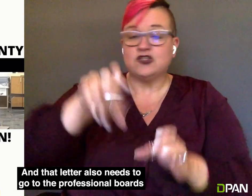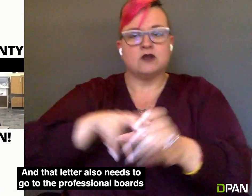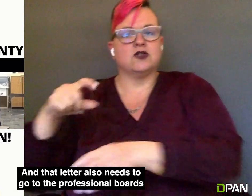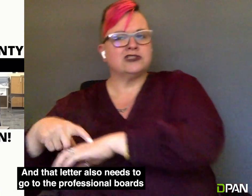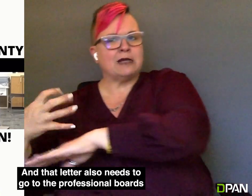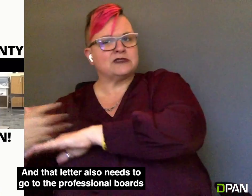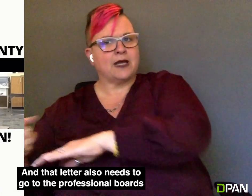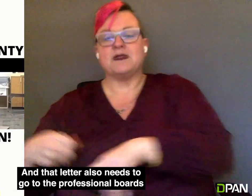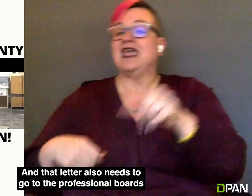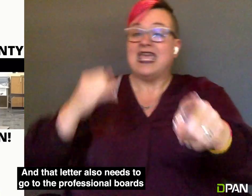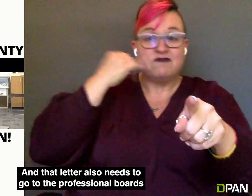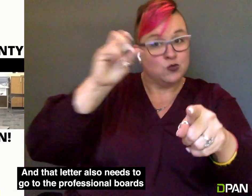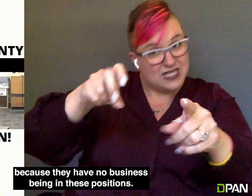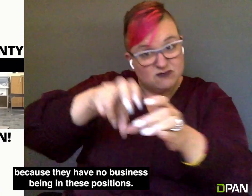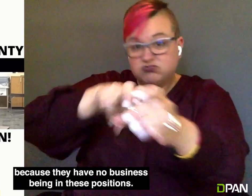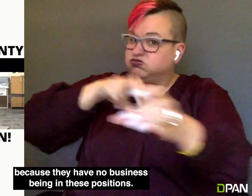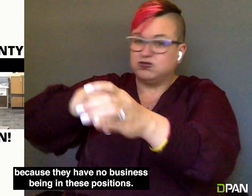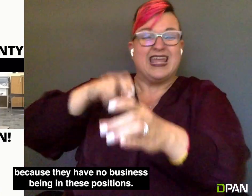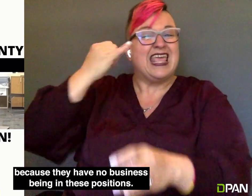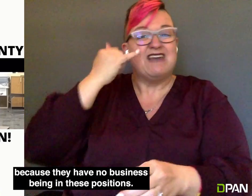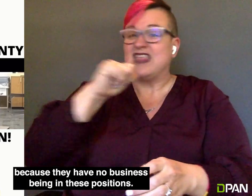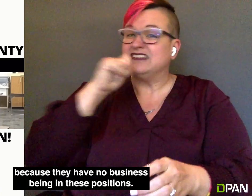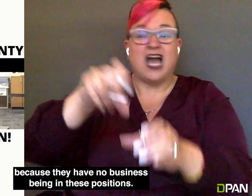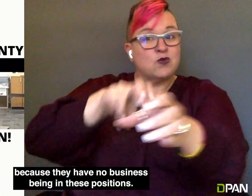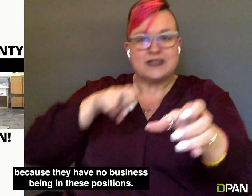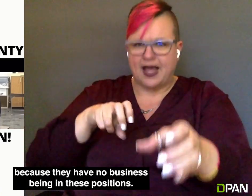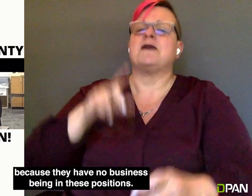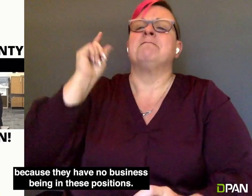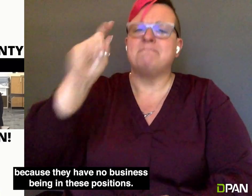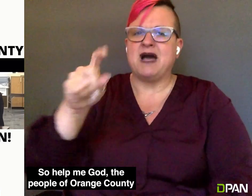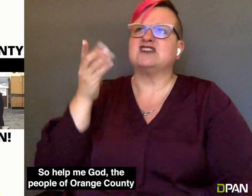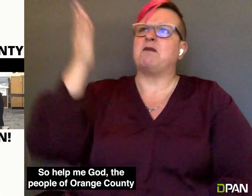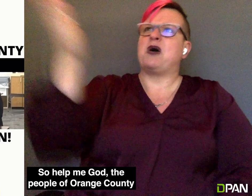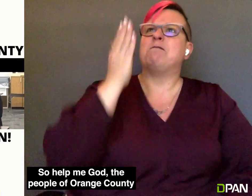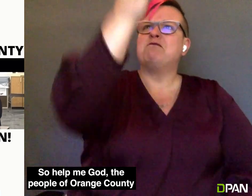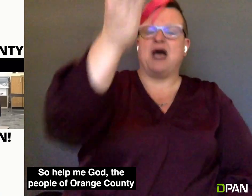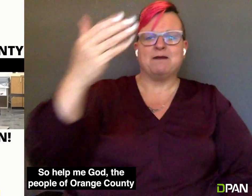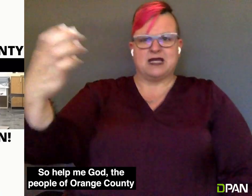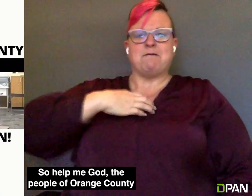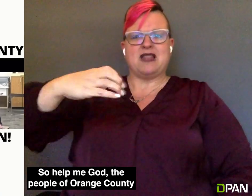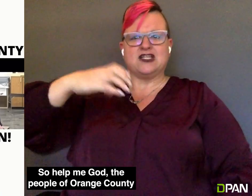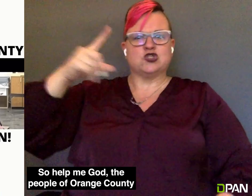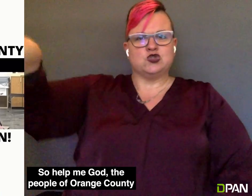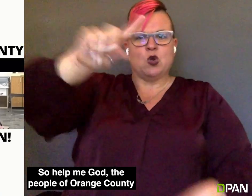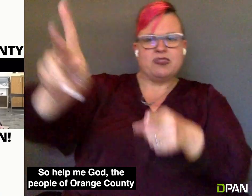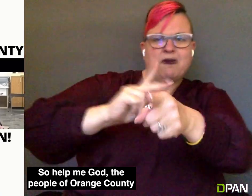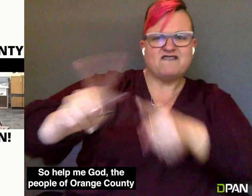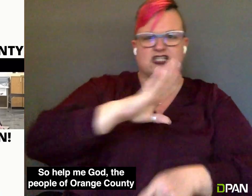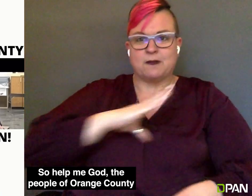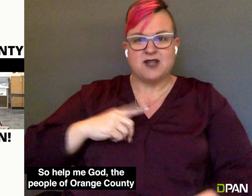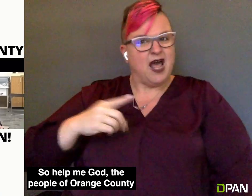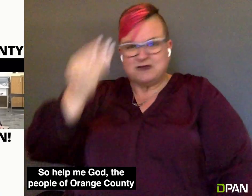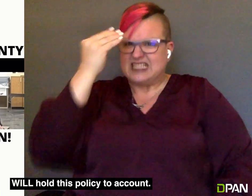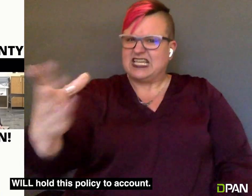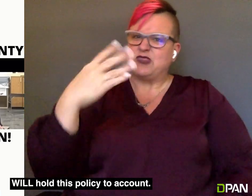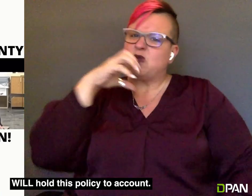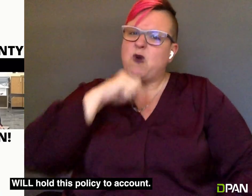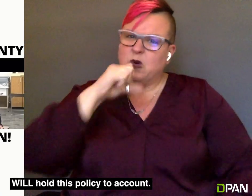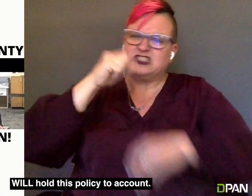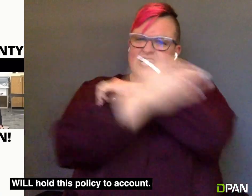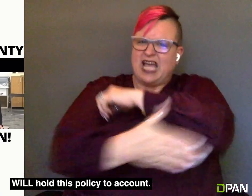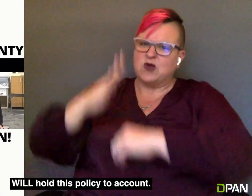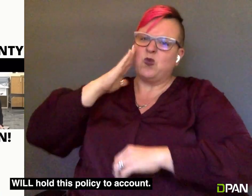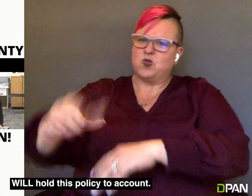that letter also needs to go to the professional boards, because they have no business being in these positions. So help me God, the people of Orange County